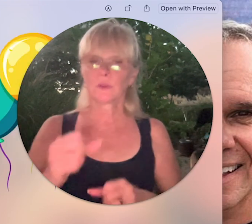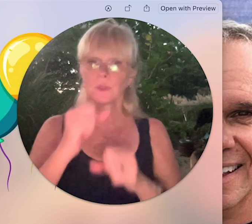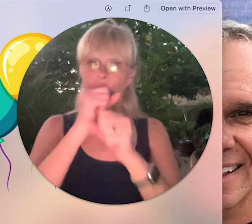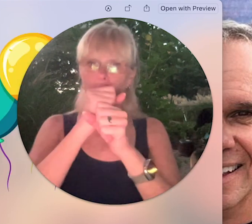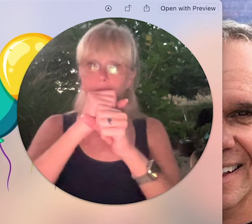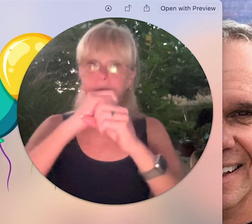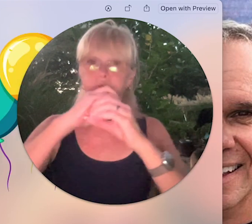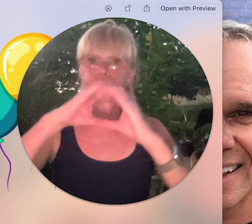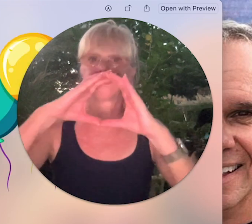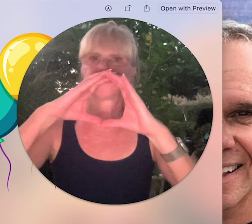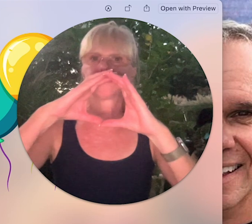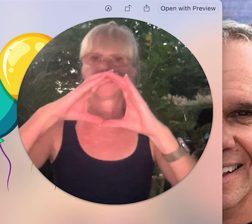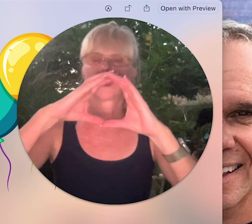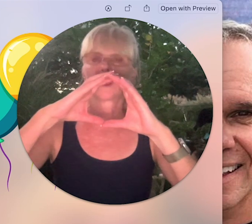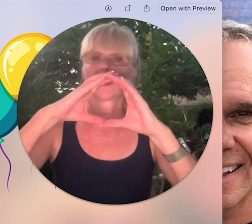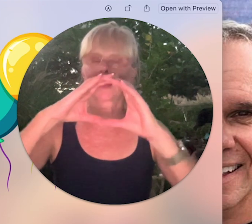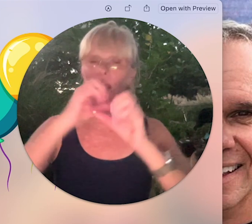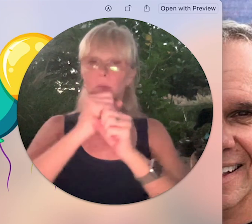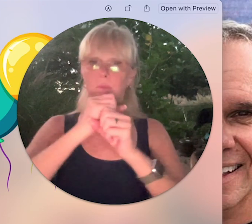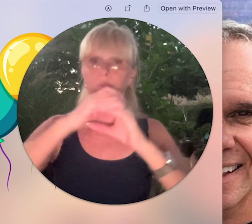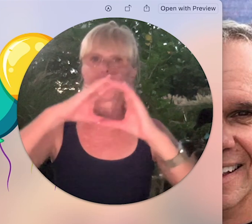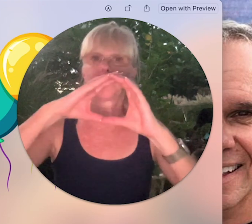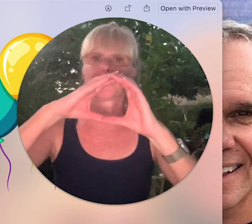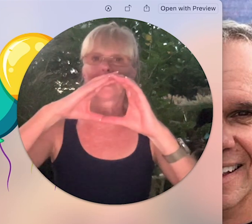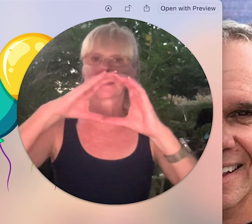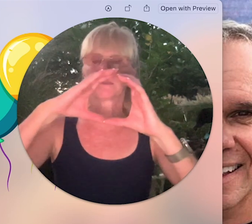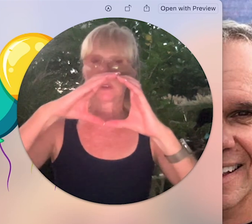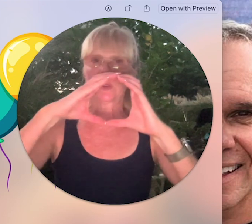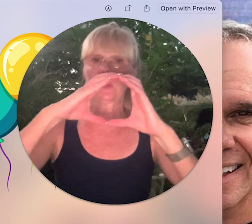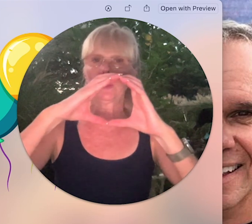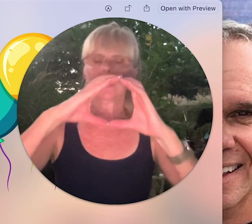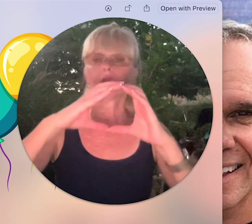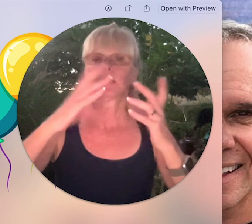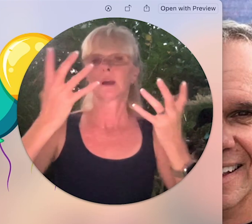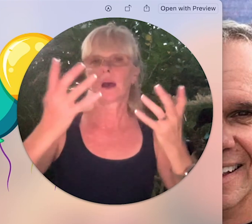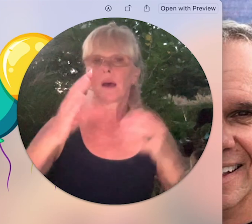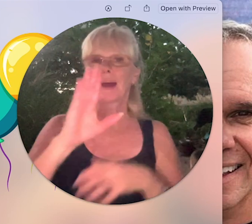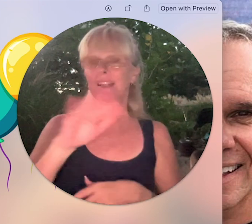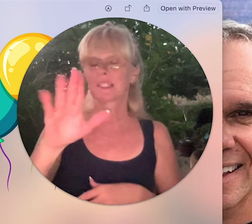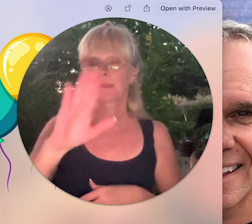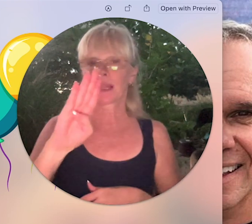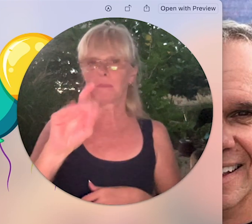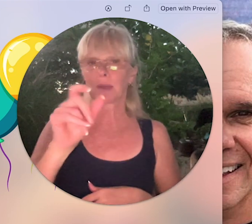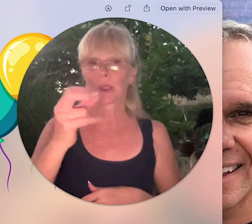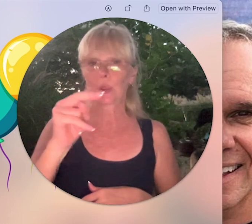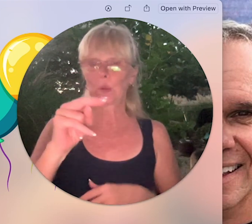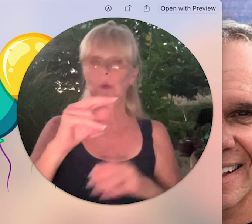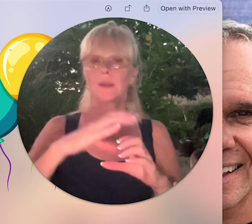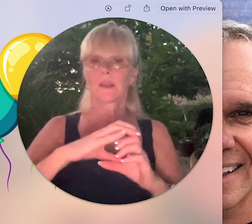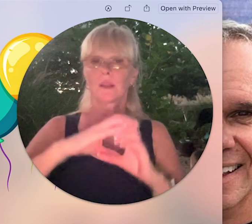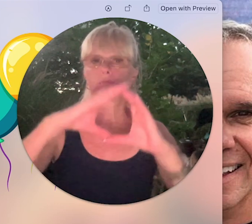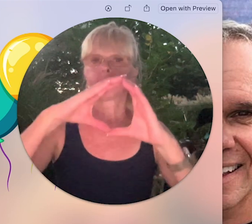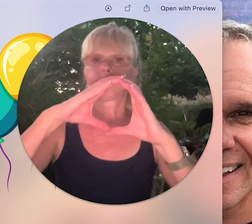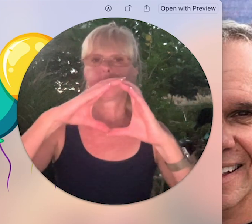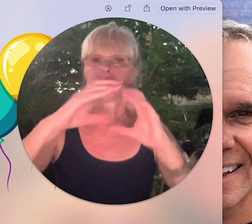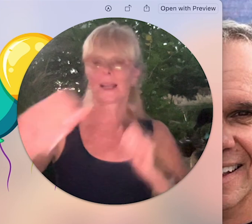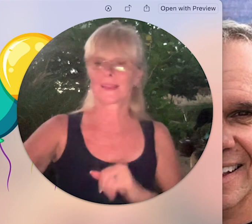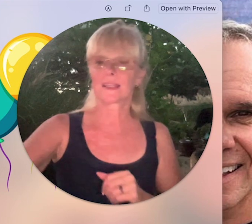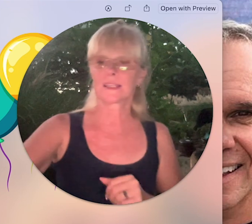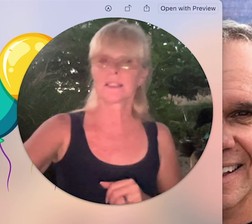okay that's a balloon I'd spell it balloon and then like this